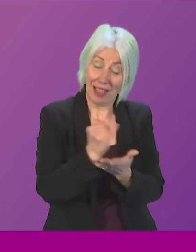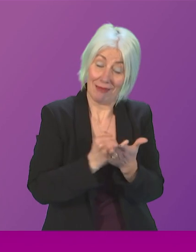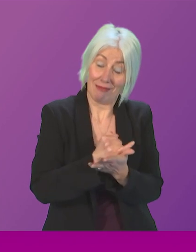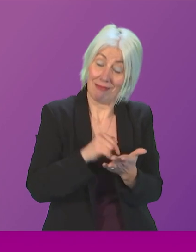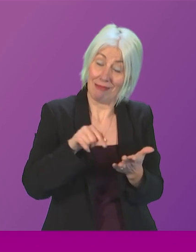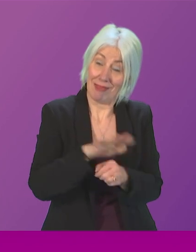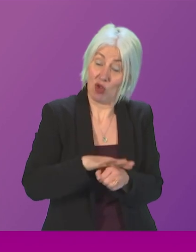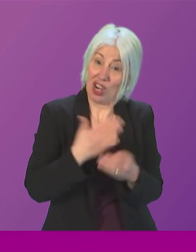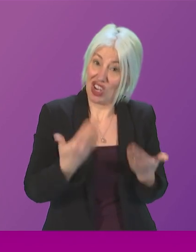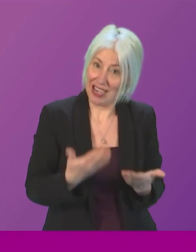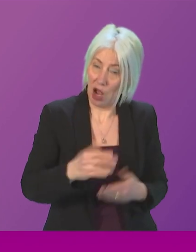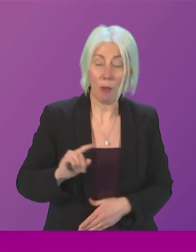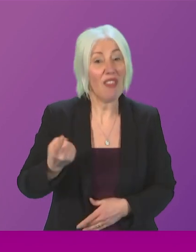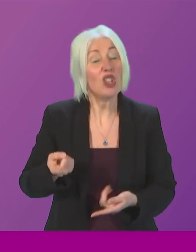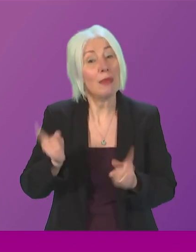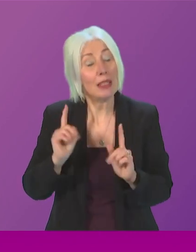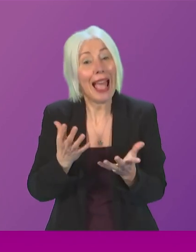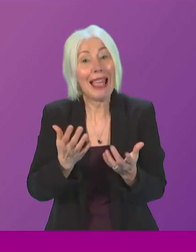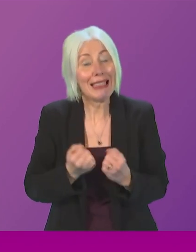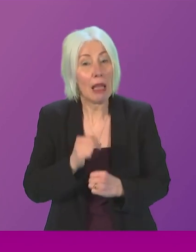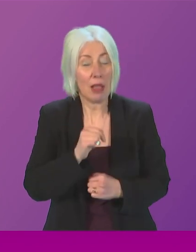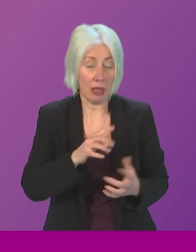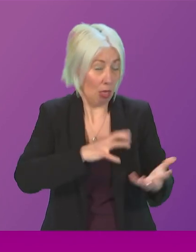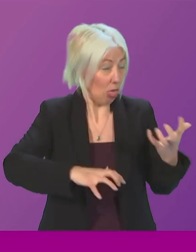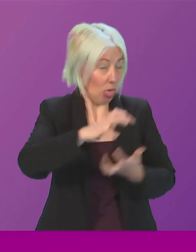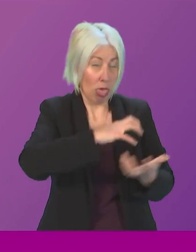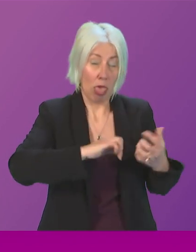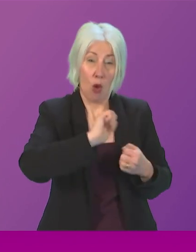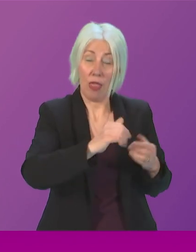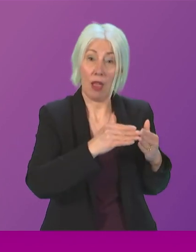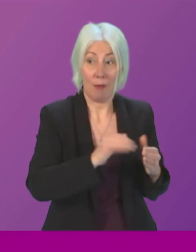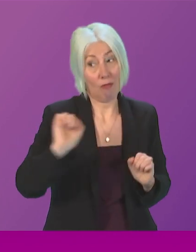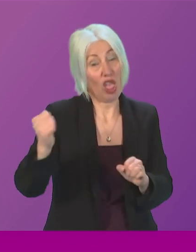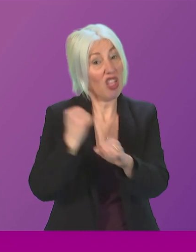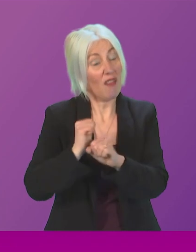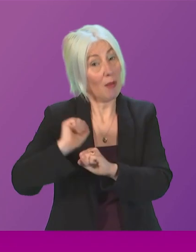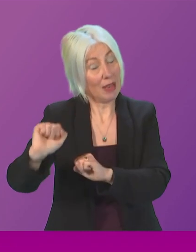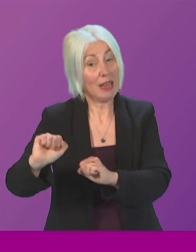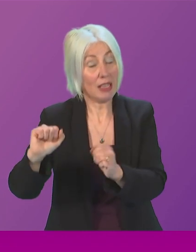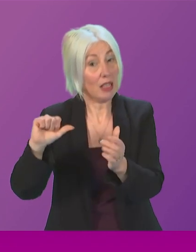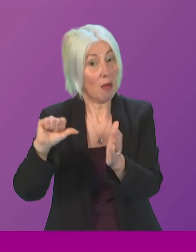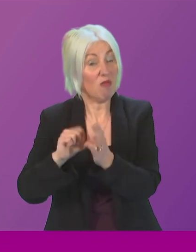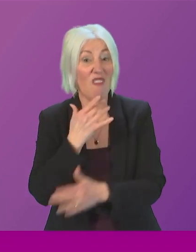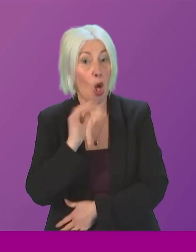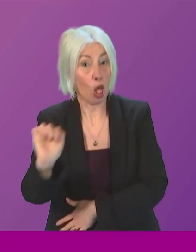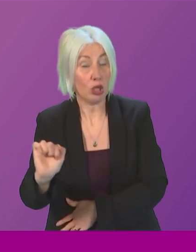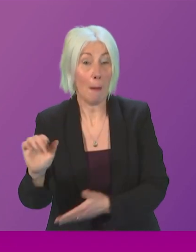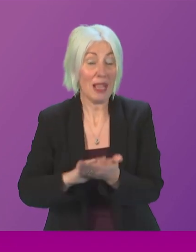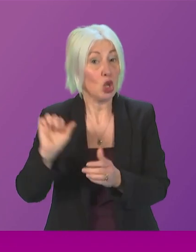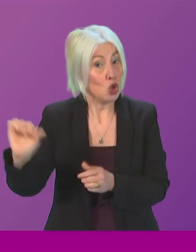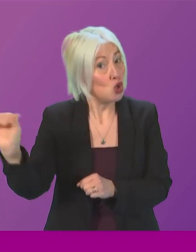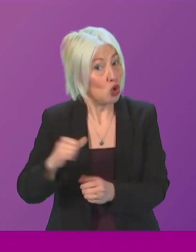now does the First Minister not accept that given this whole mess is of the Government's making it's the Government's job to clear it up